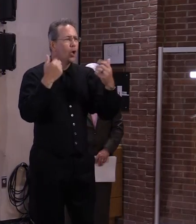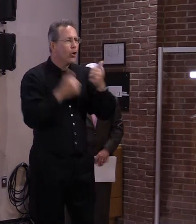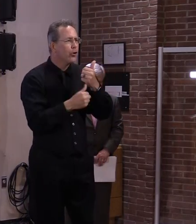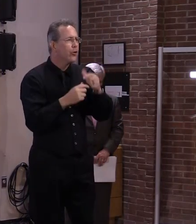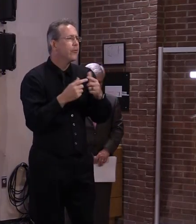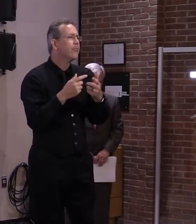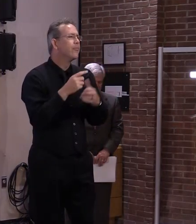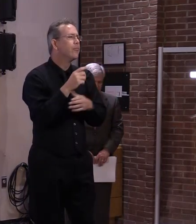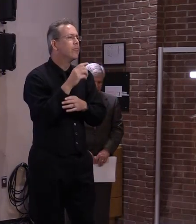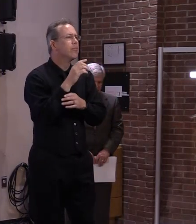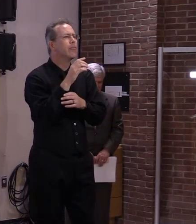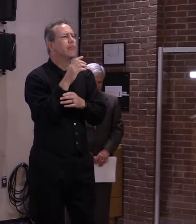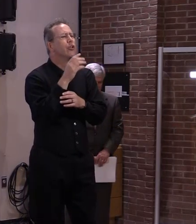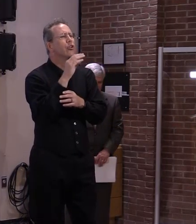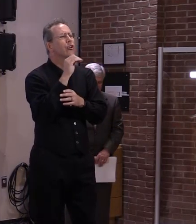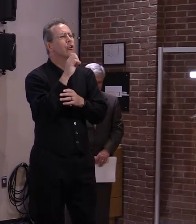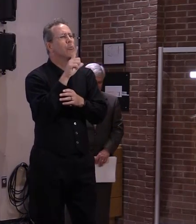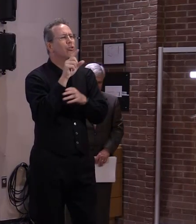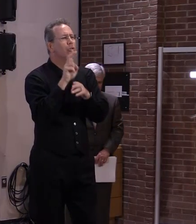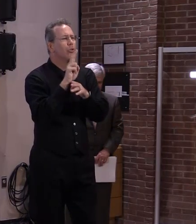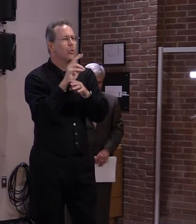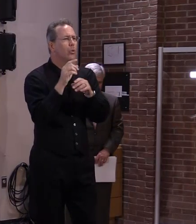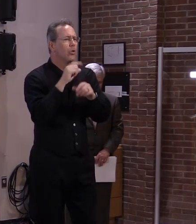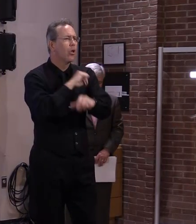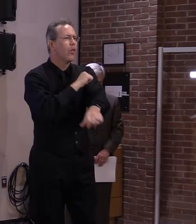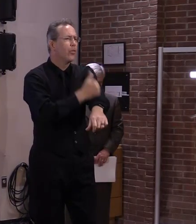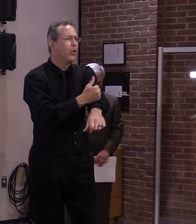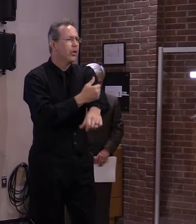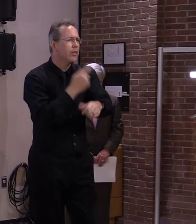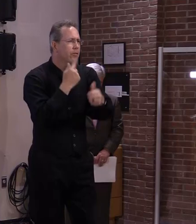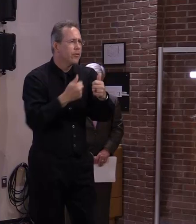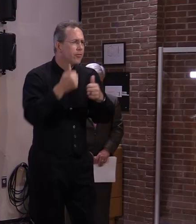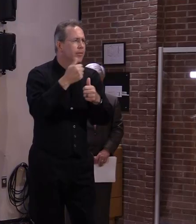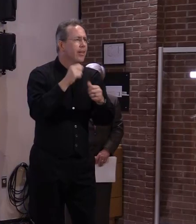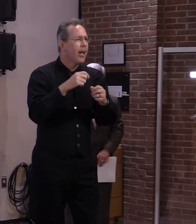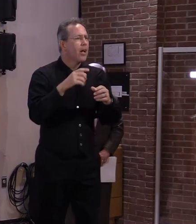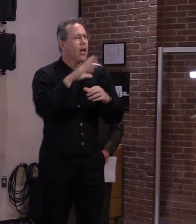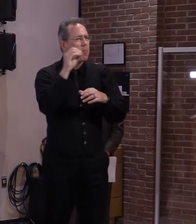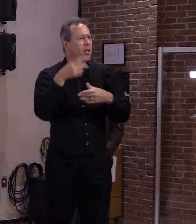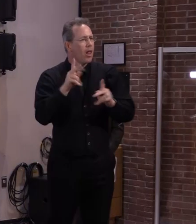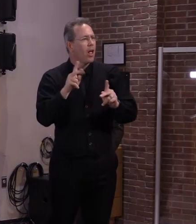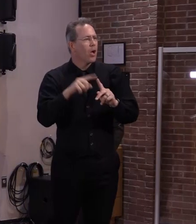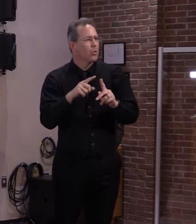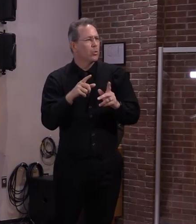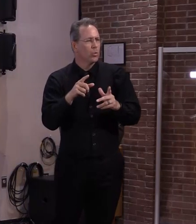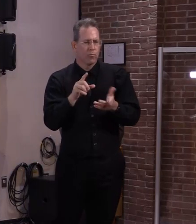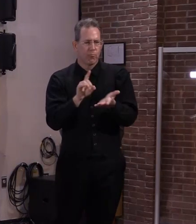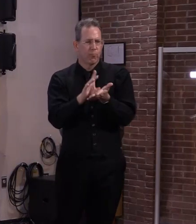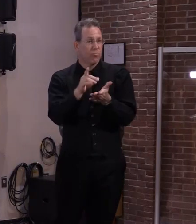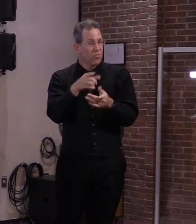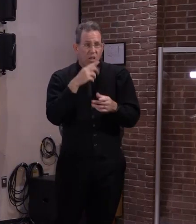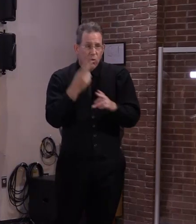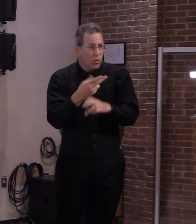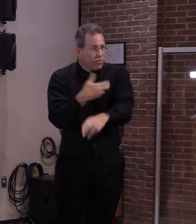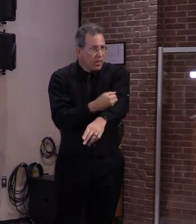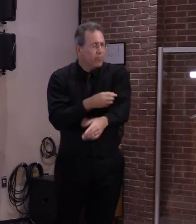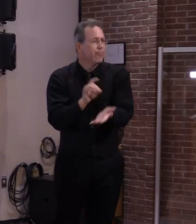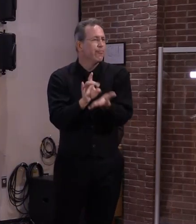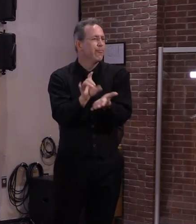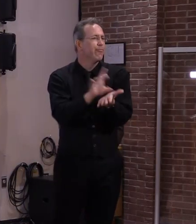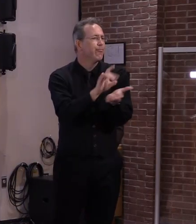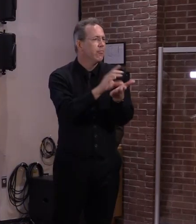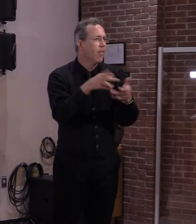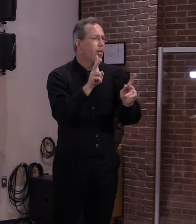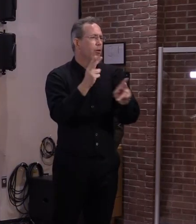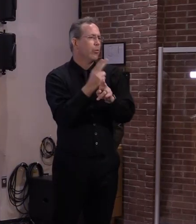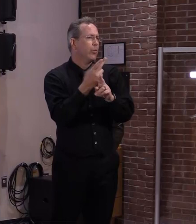uh once once it's authorized uh then they will be able to terminate uh well that would be